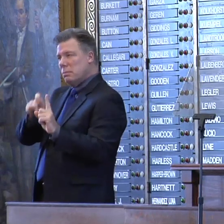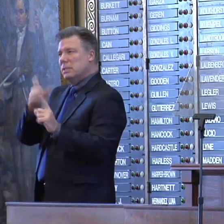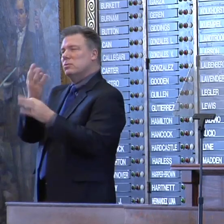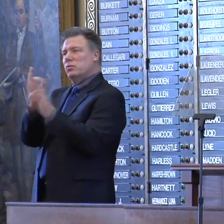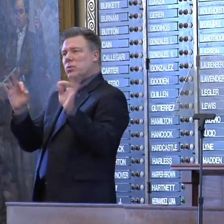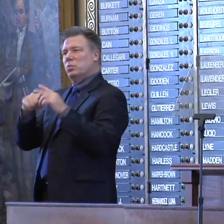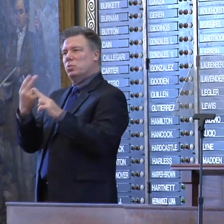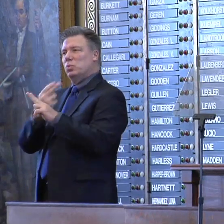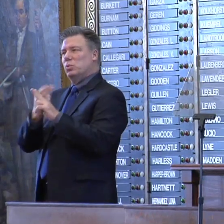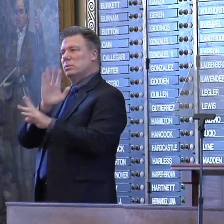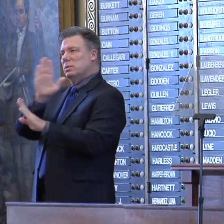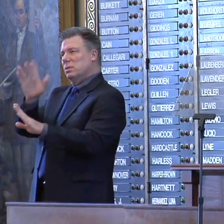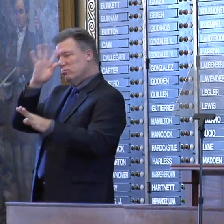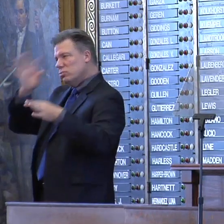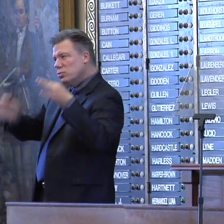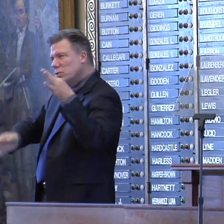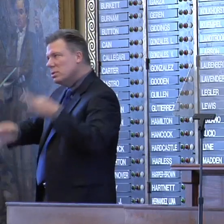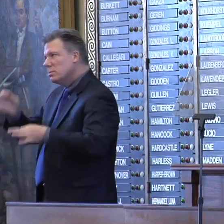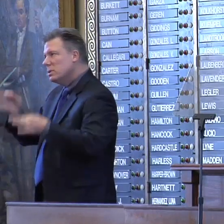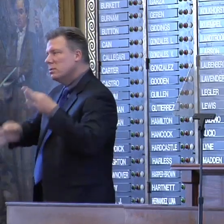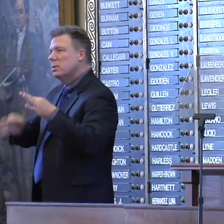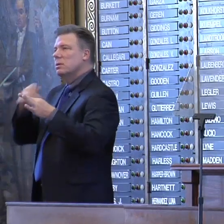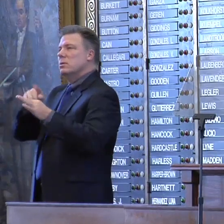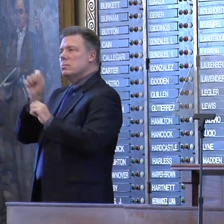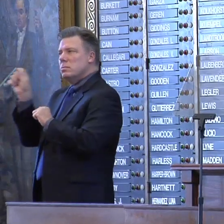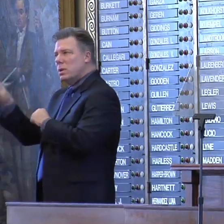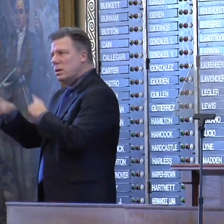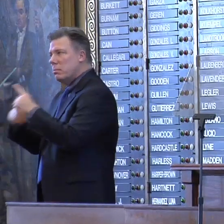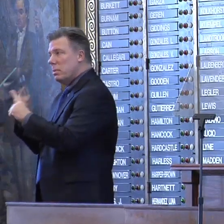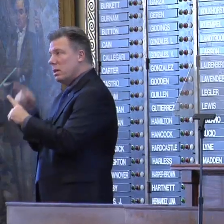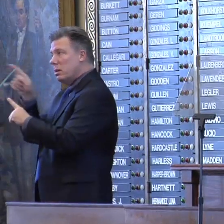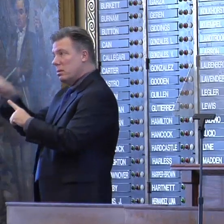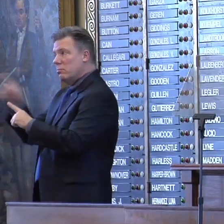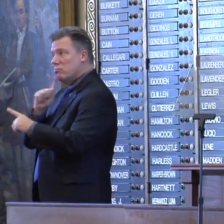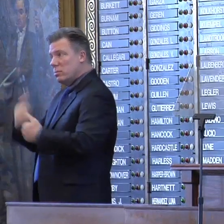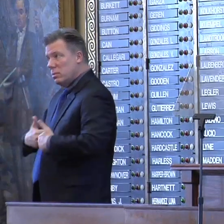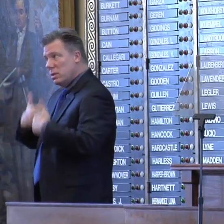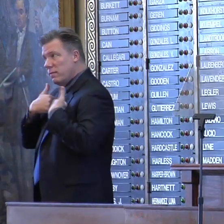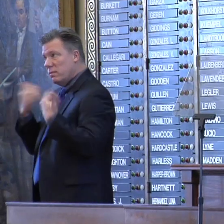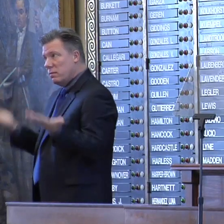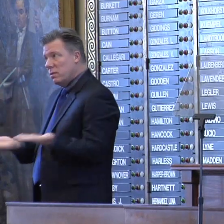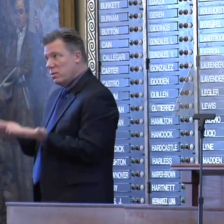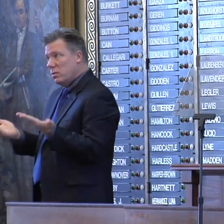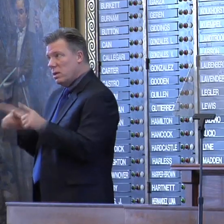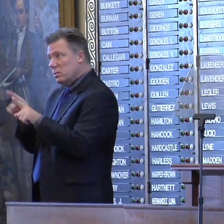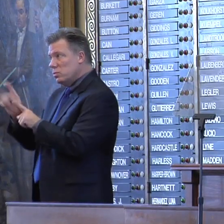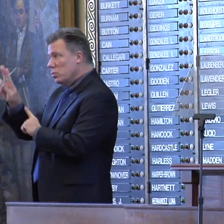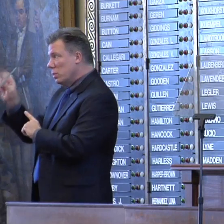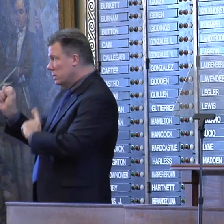training and experience when it comes to inquiring about immigration status during lawful detentions and apprehensions.